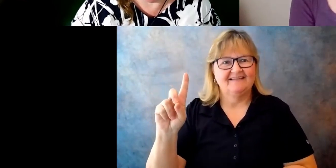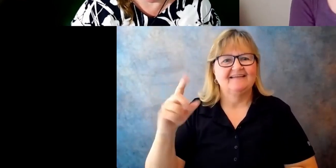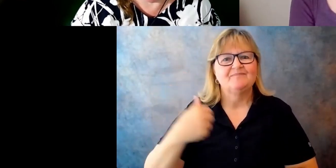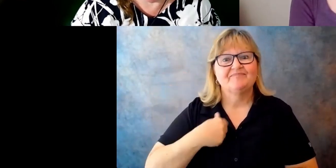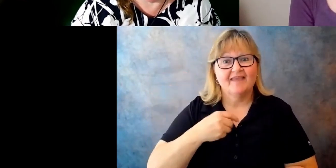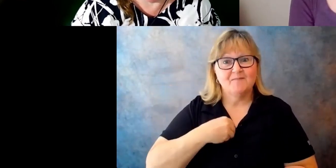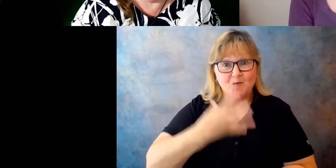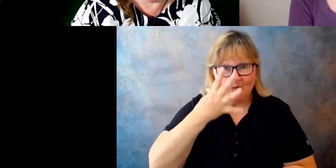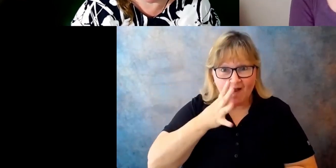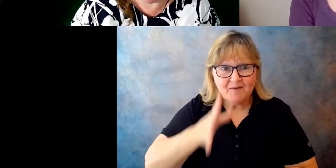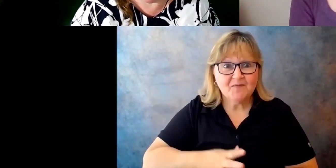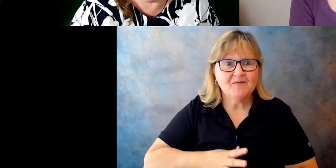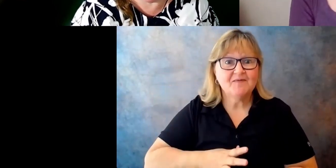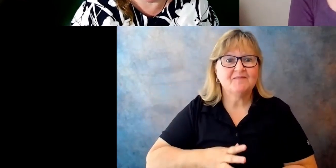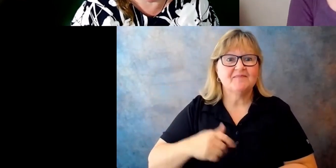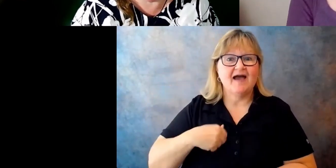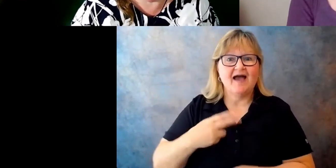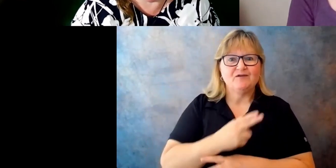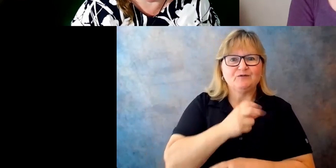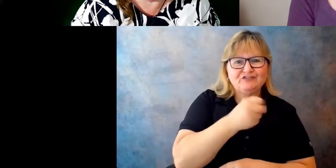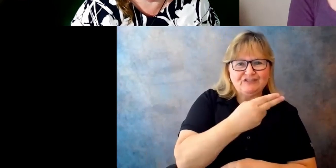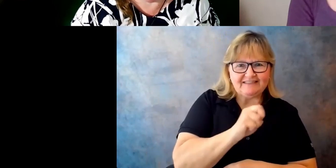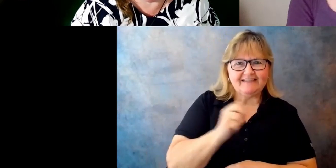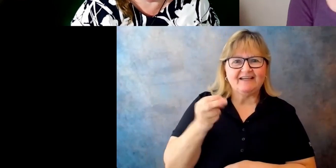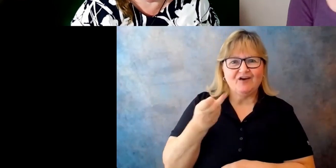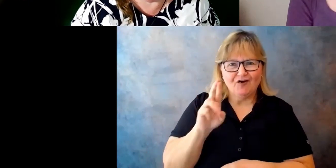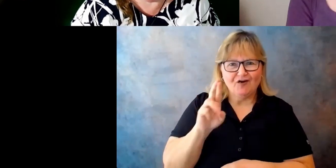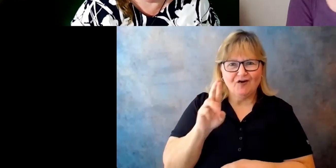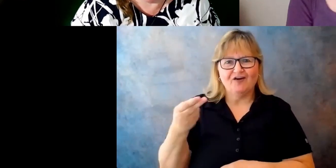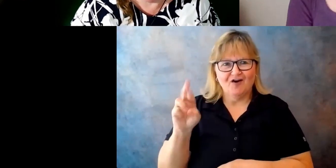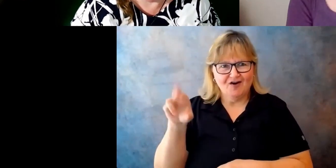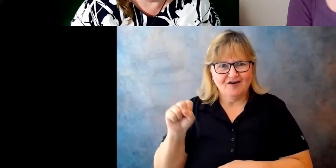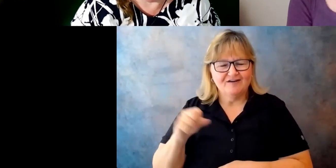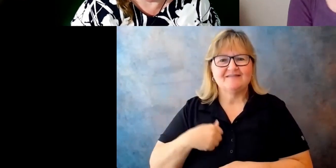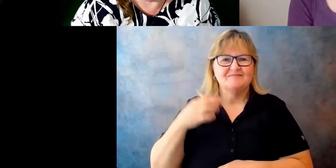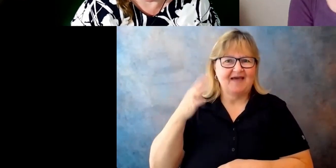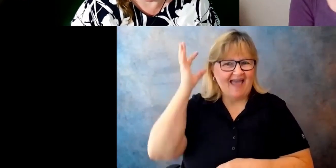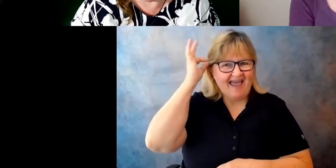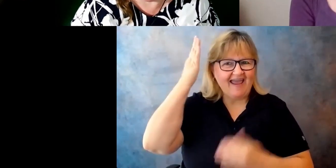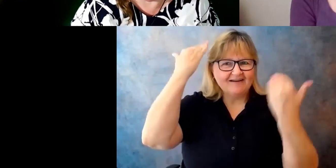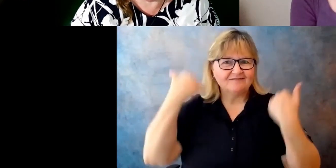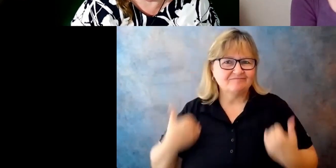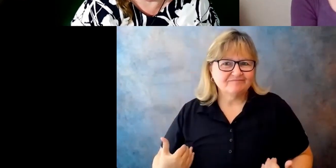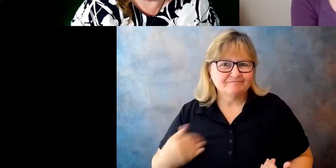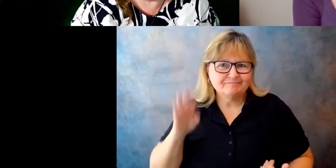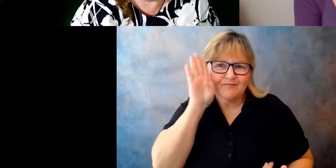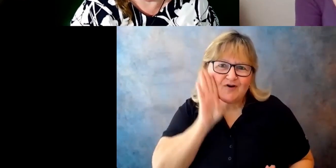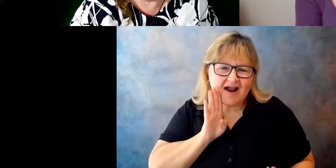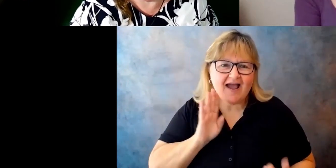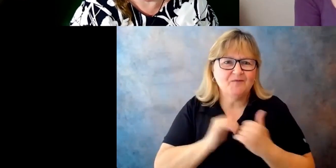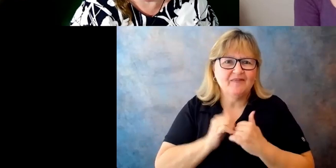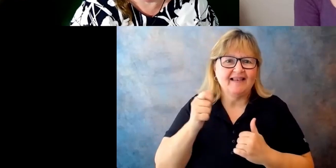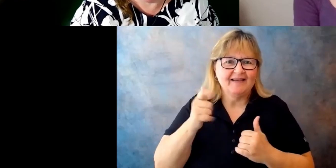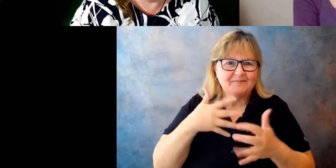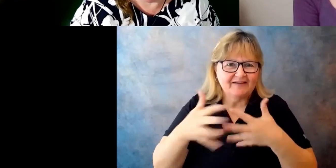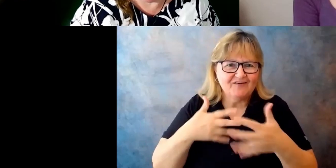woman. use the pronouns she, her, hers, and my hair is long, brown, and with a little gray, and it's pulled up right now,